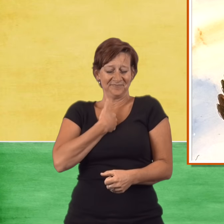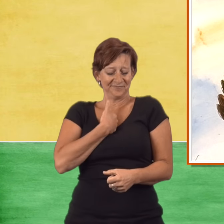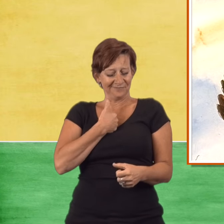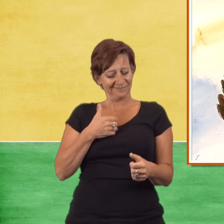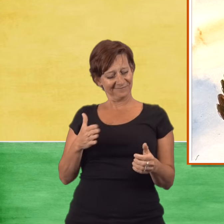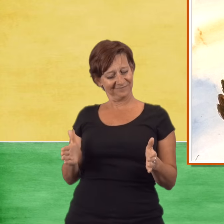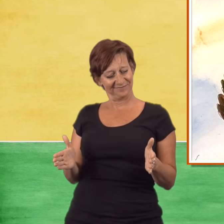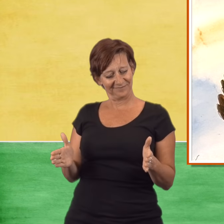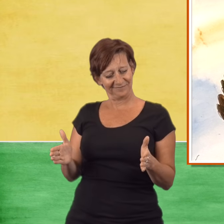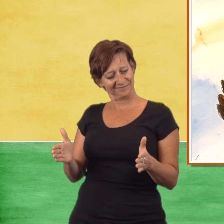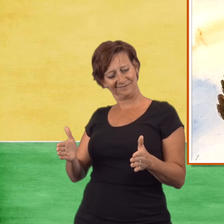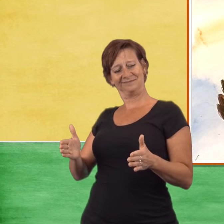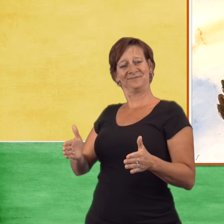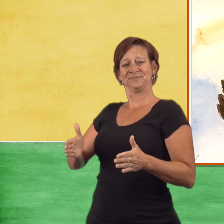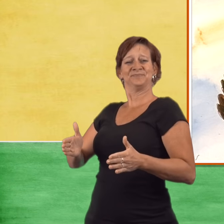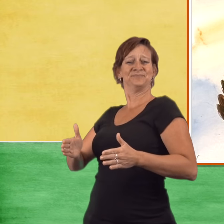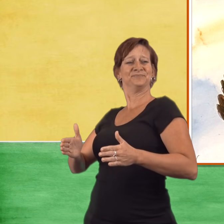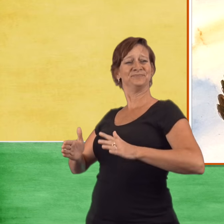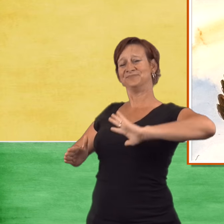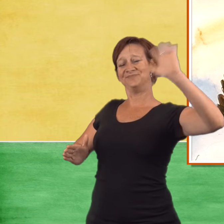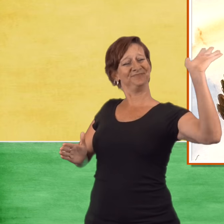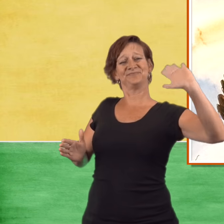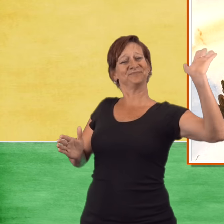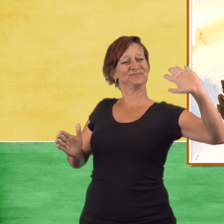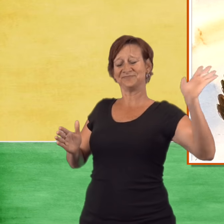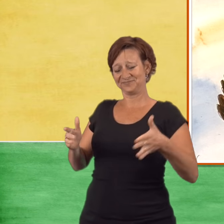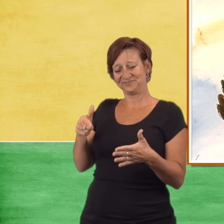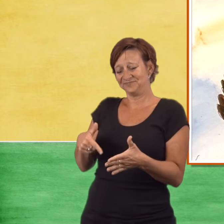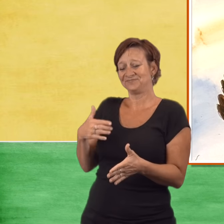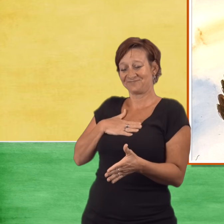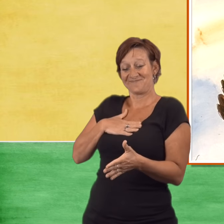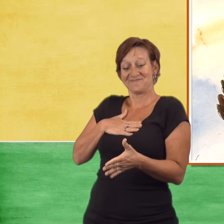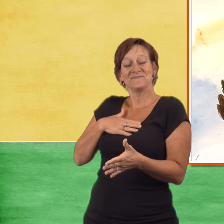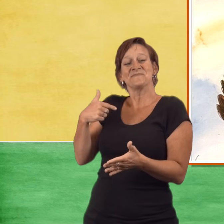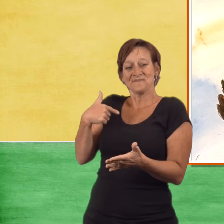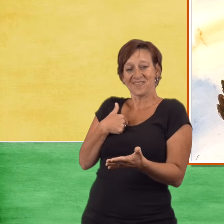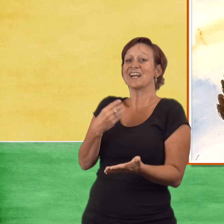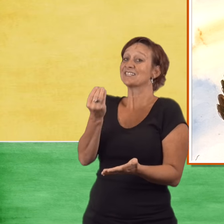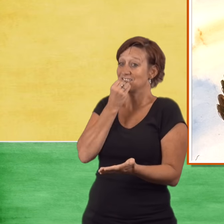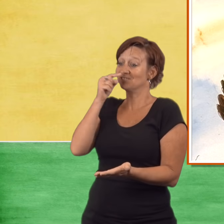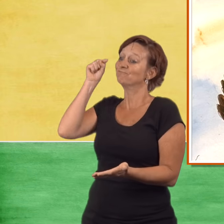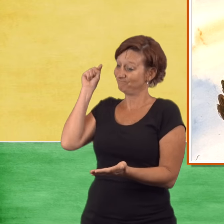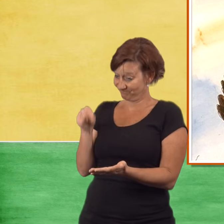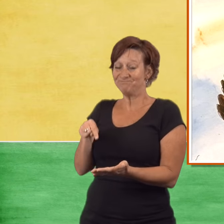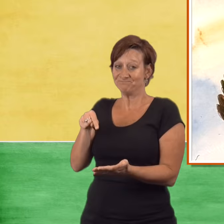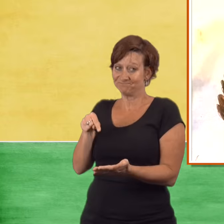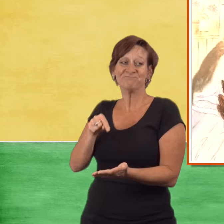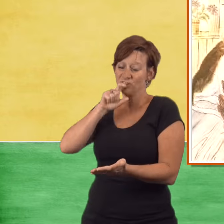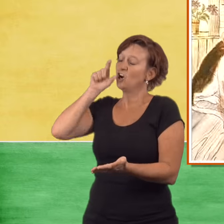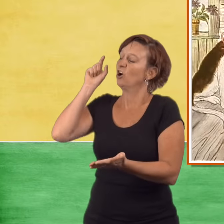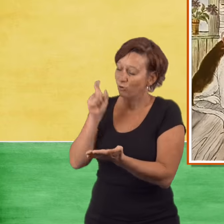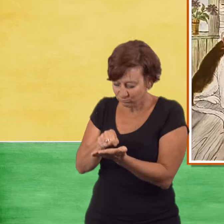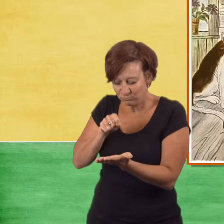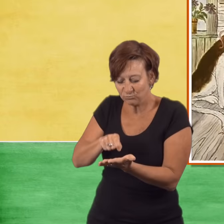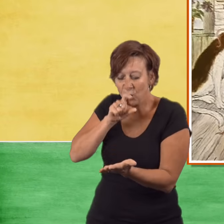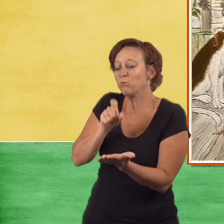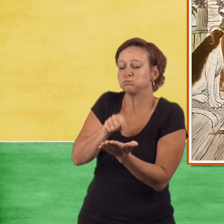all by myself. I am going to eat it. And